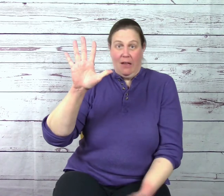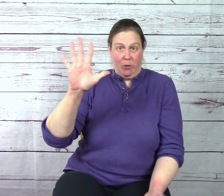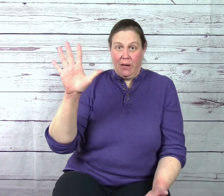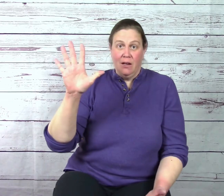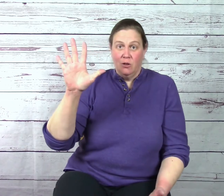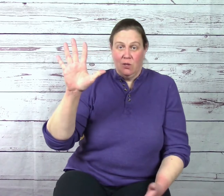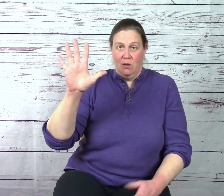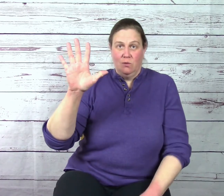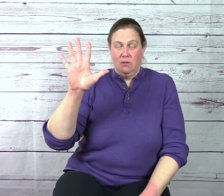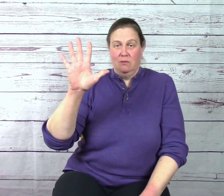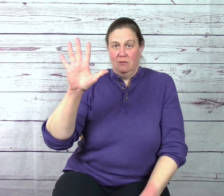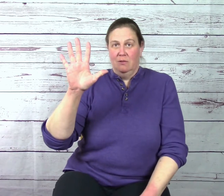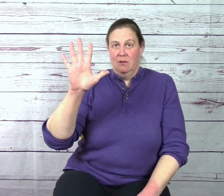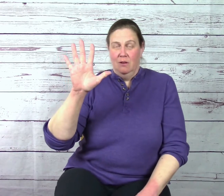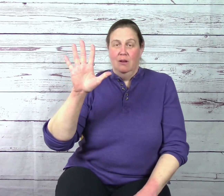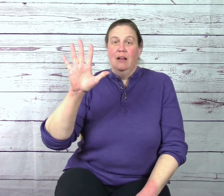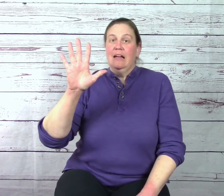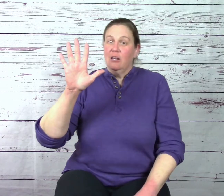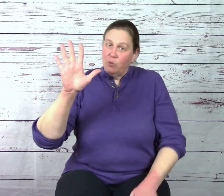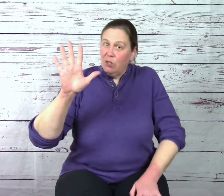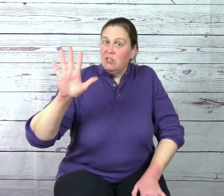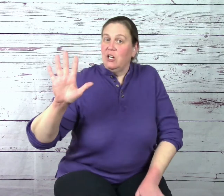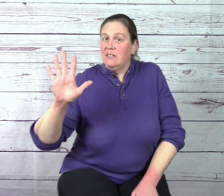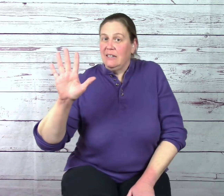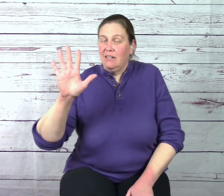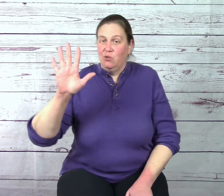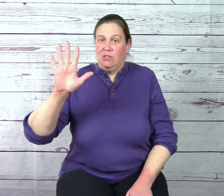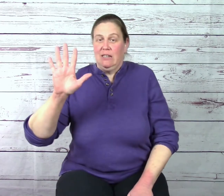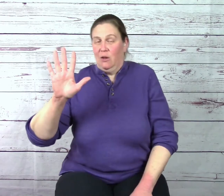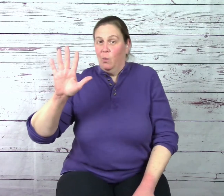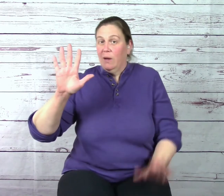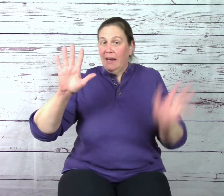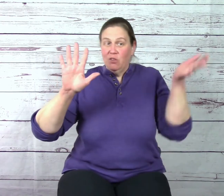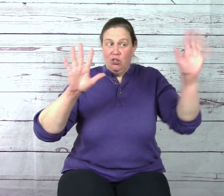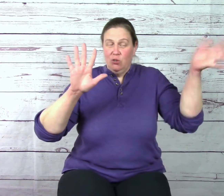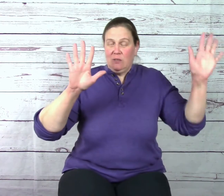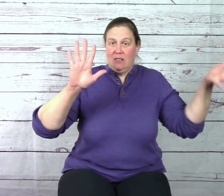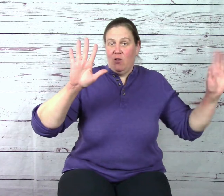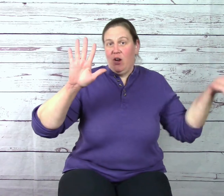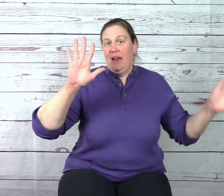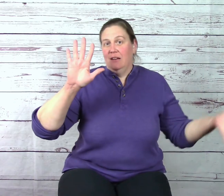everyone knows up. Here's where it's like to get interesting. We never use this other hand.